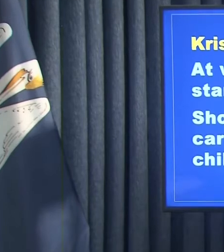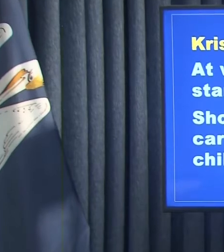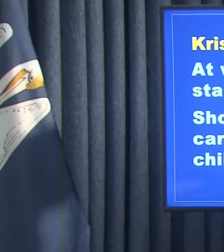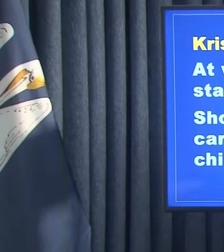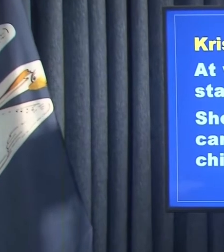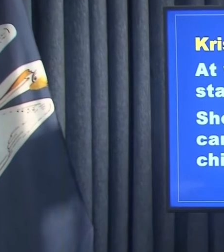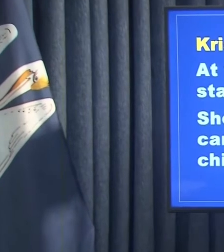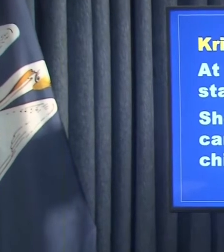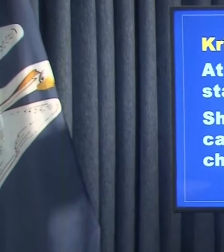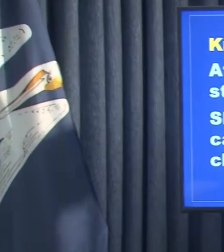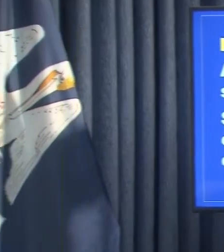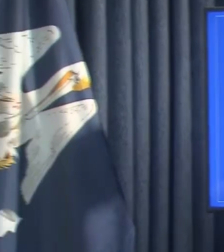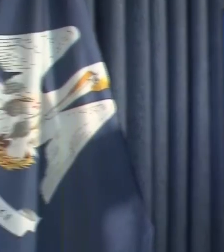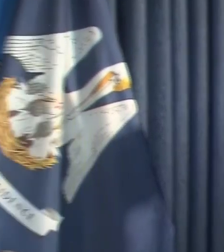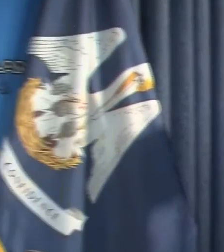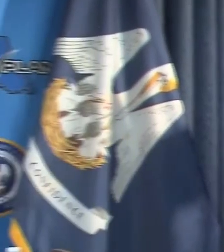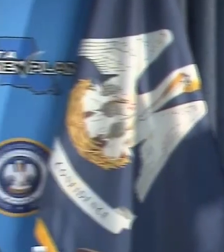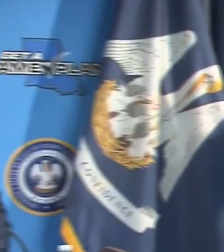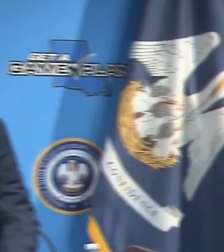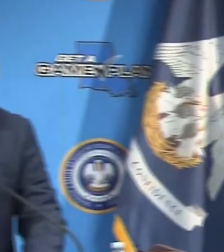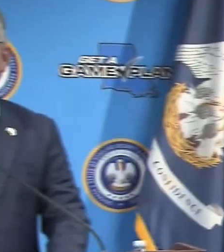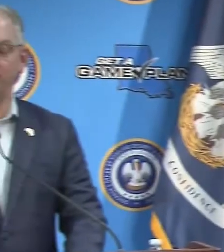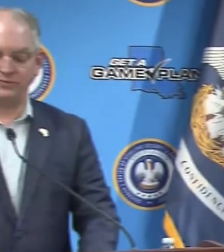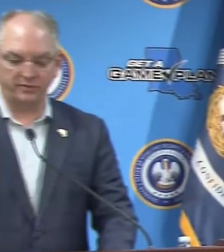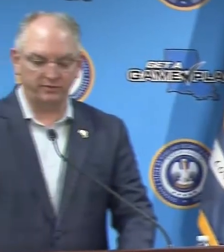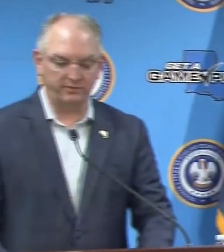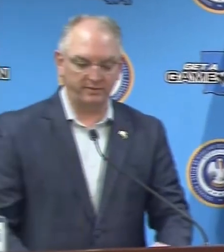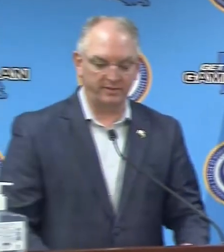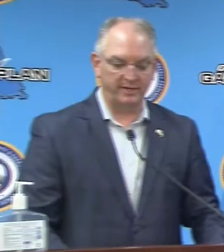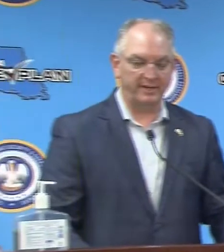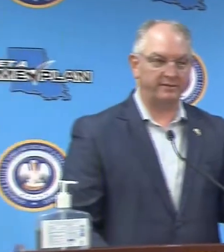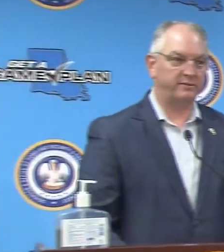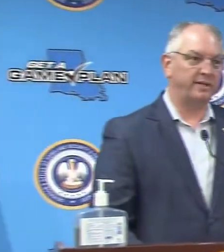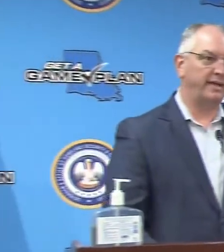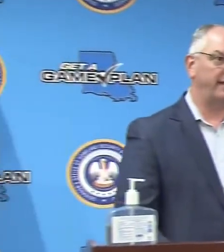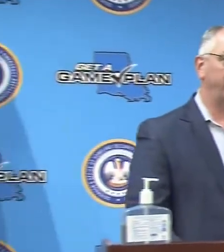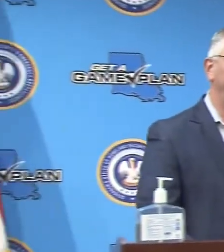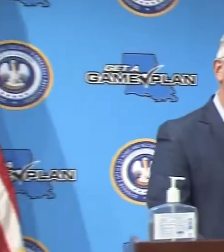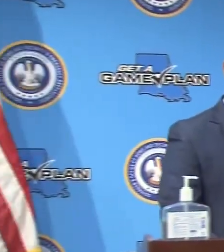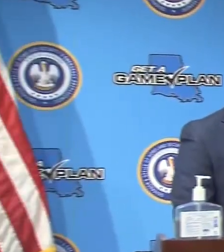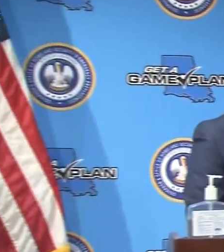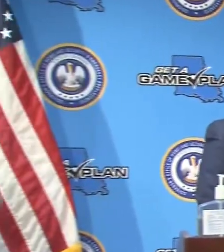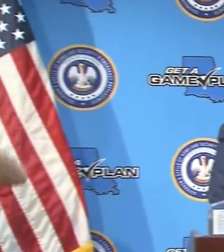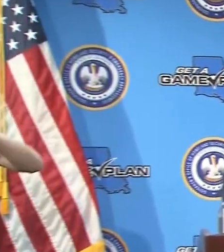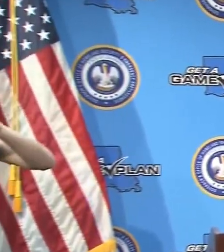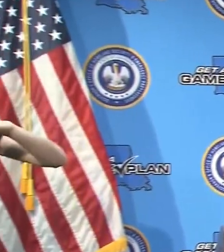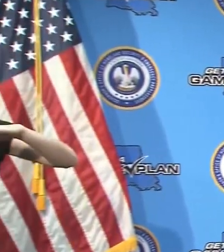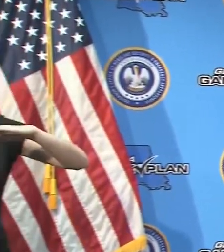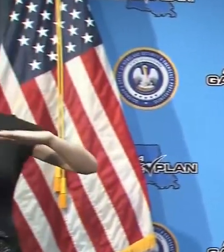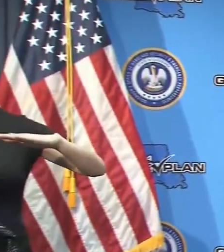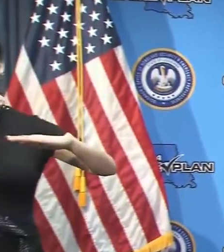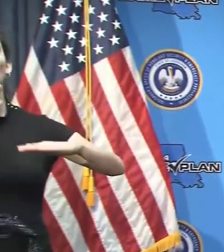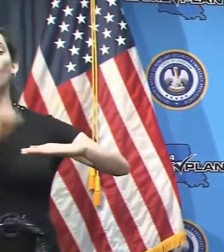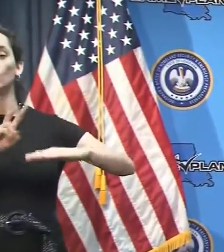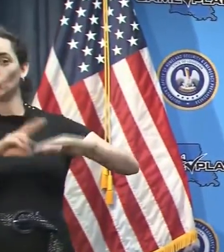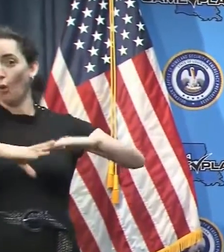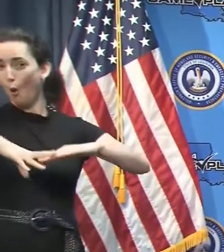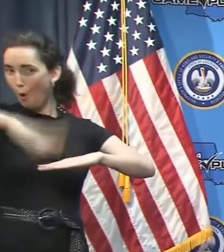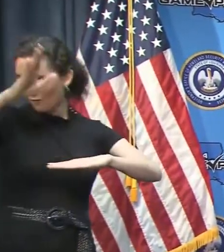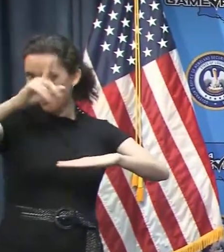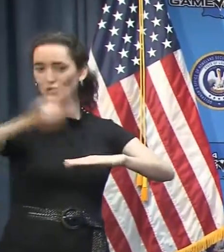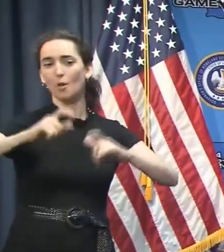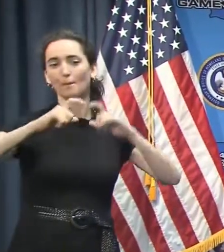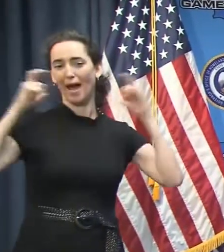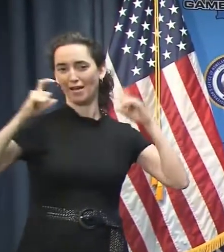masks are recommended for every person over the age of two unless that individual has breathing challenges